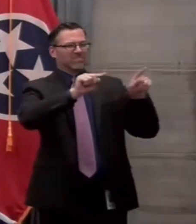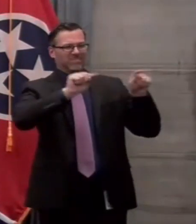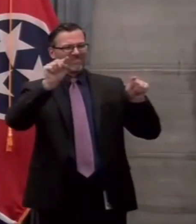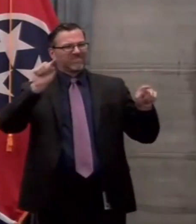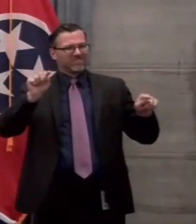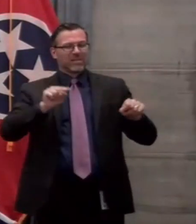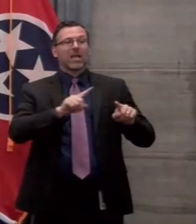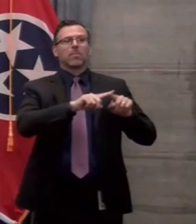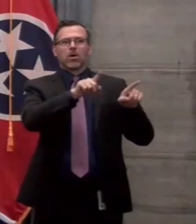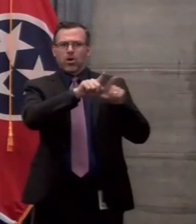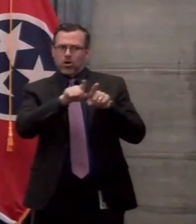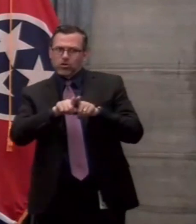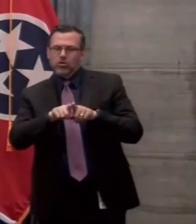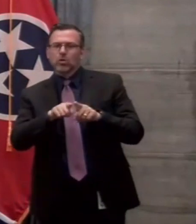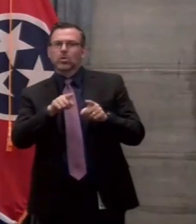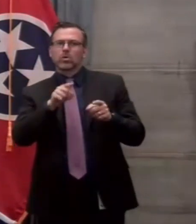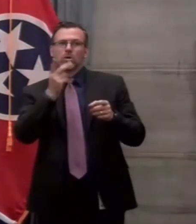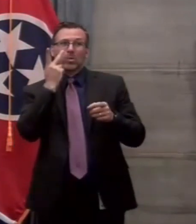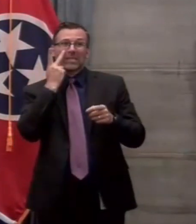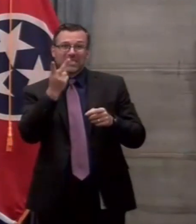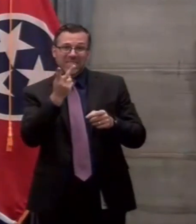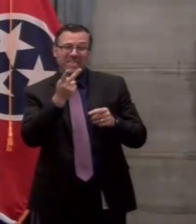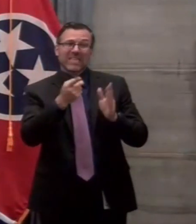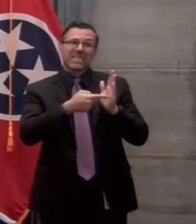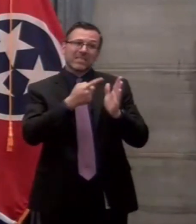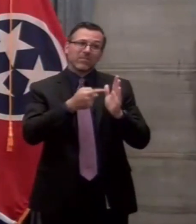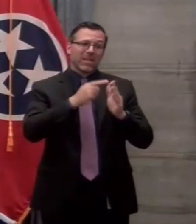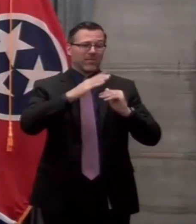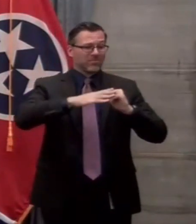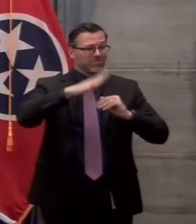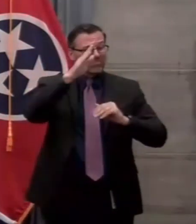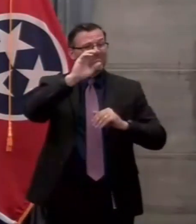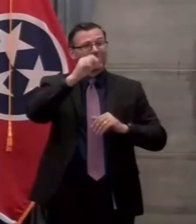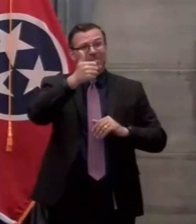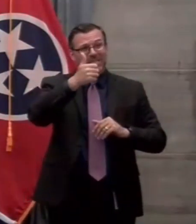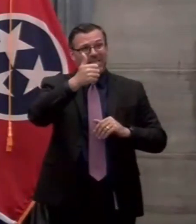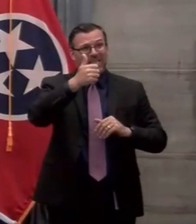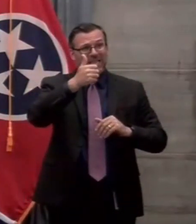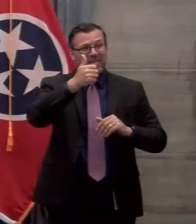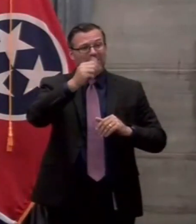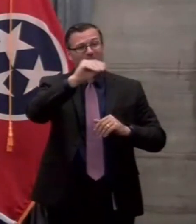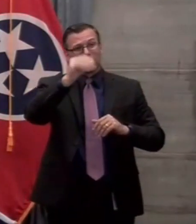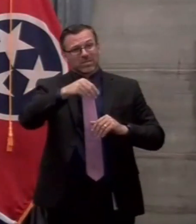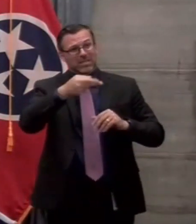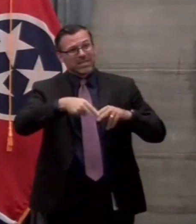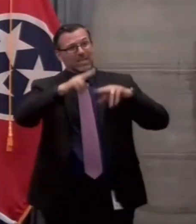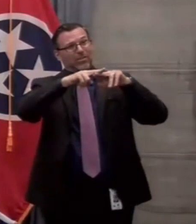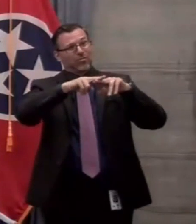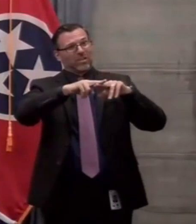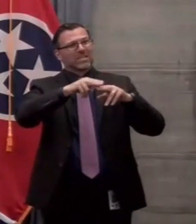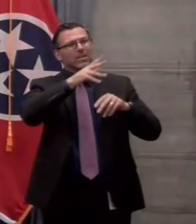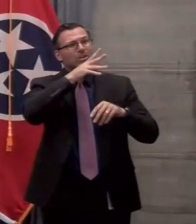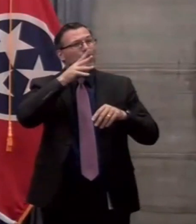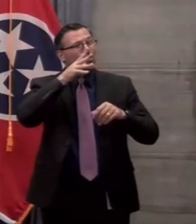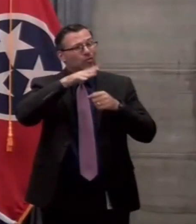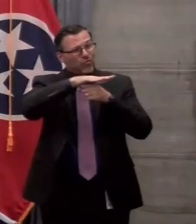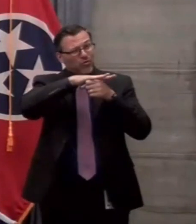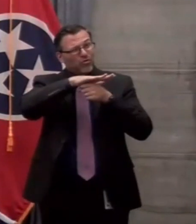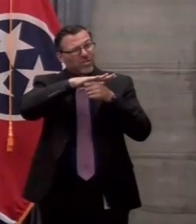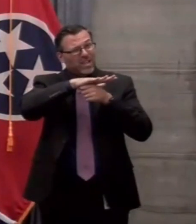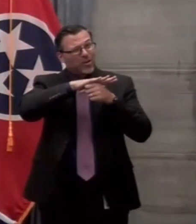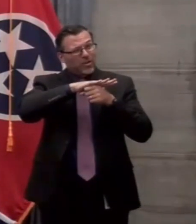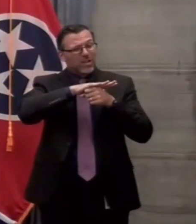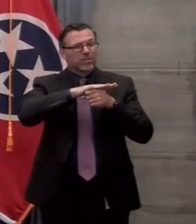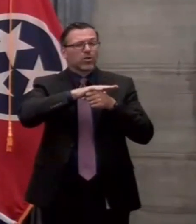seeing increases, sometimes double-digit increases daily in rural areas and areas where tourists often